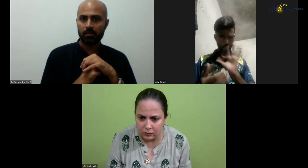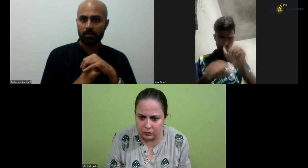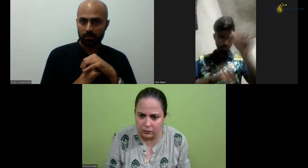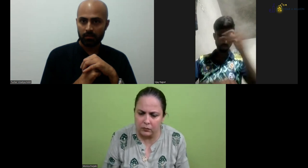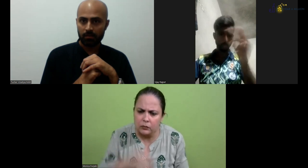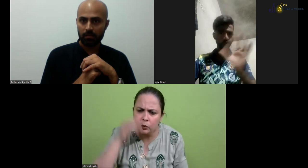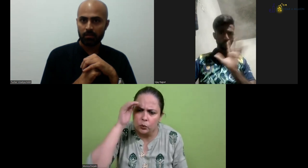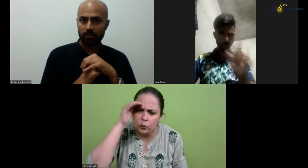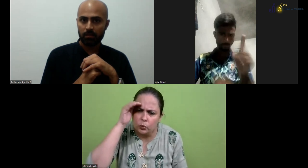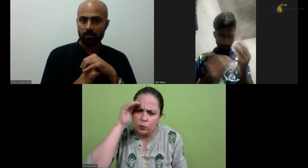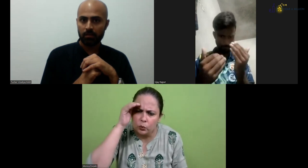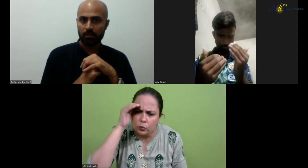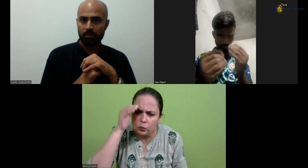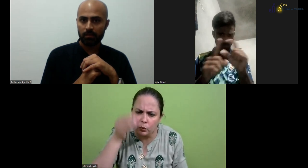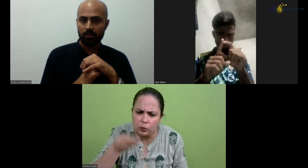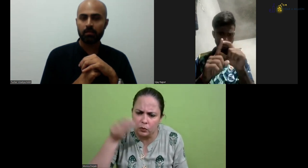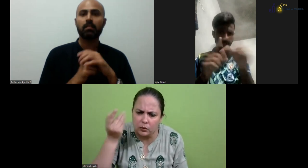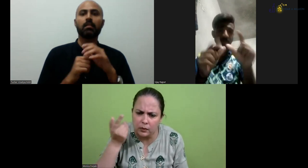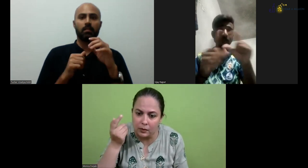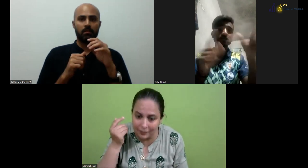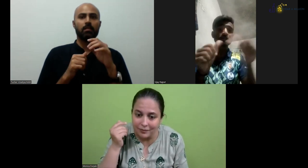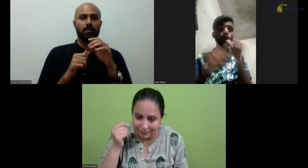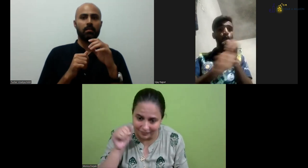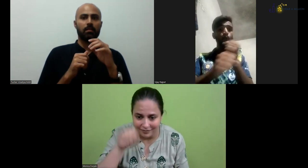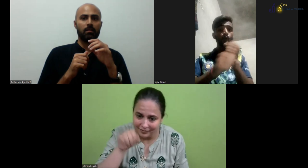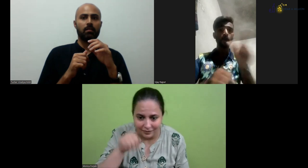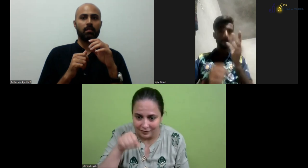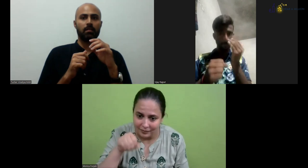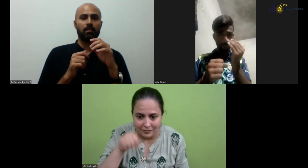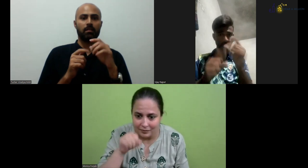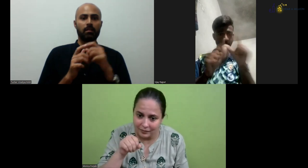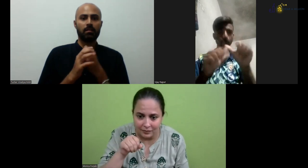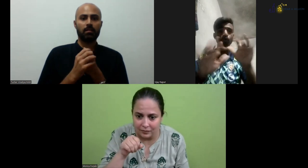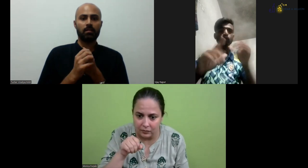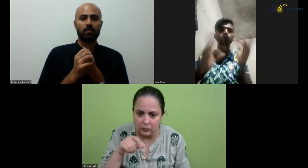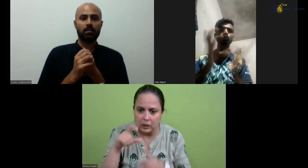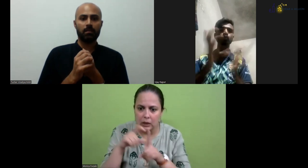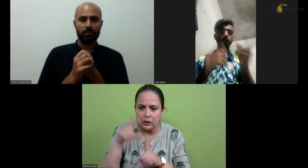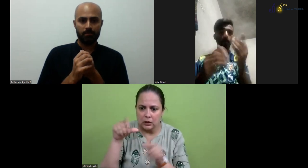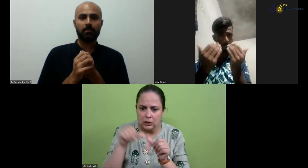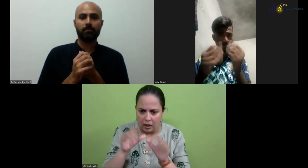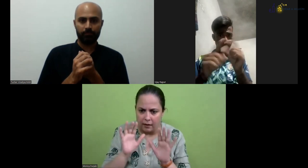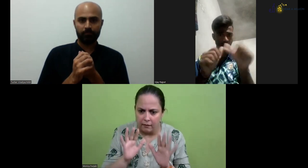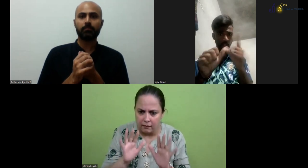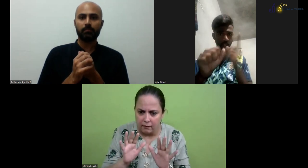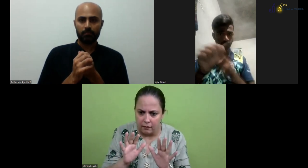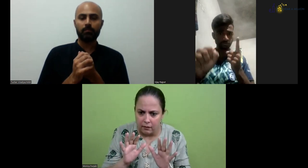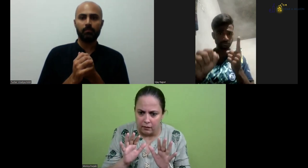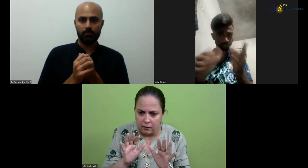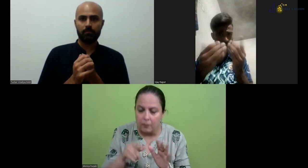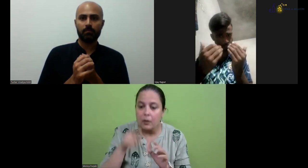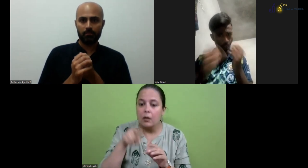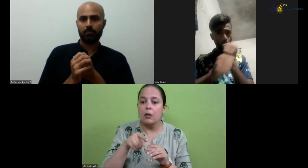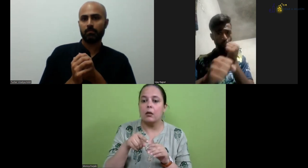I was there for one year. I just want to understand, you know, the job offers government jobs, or,